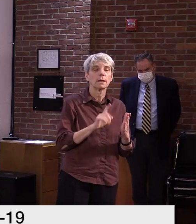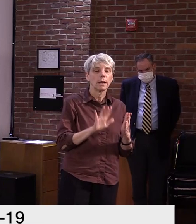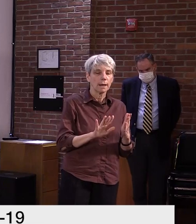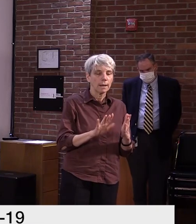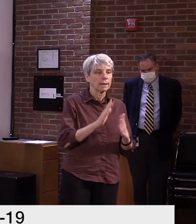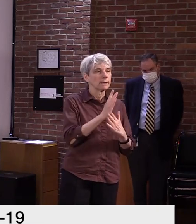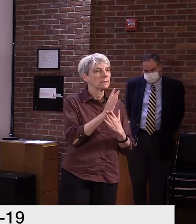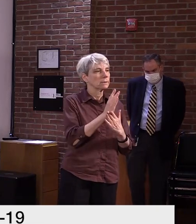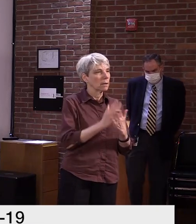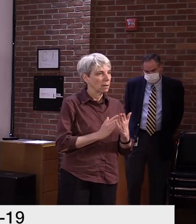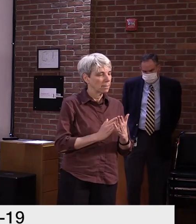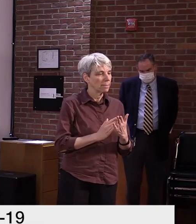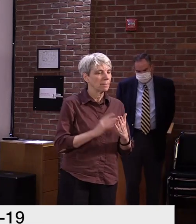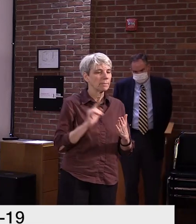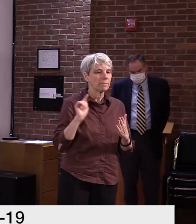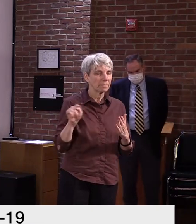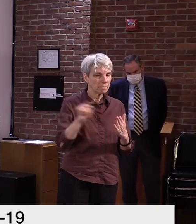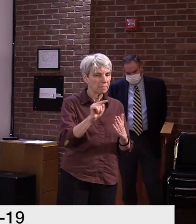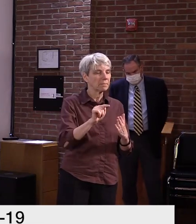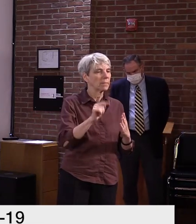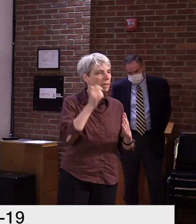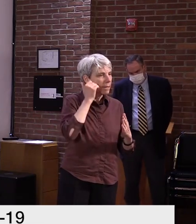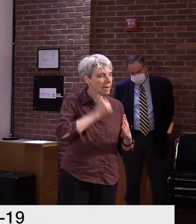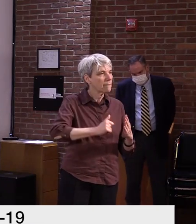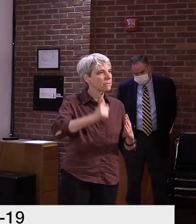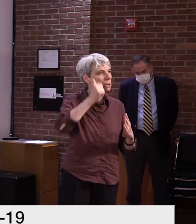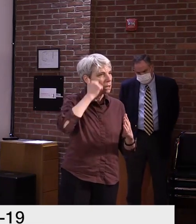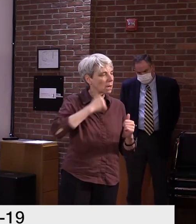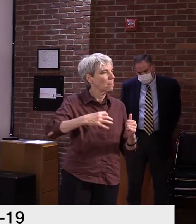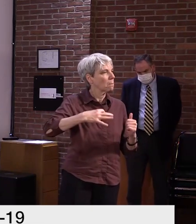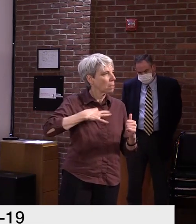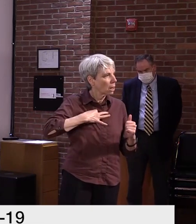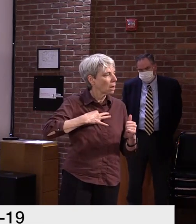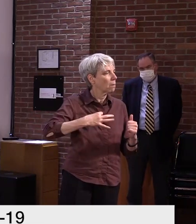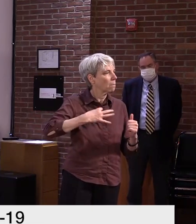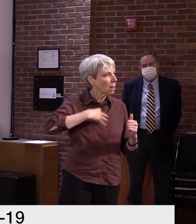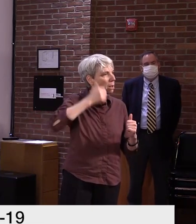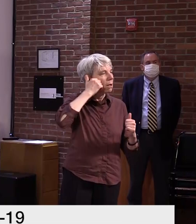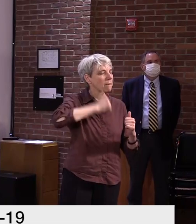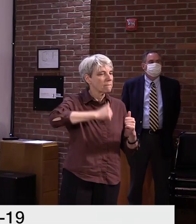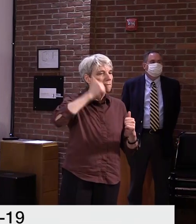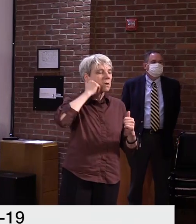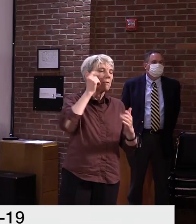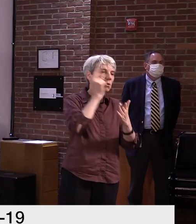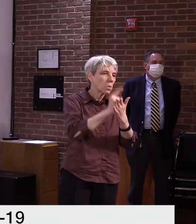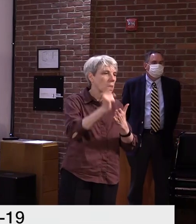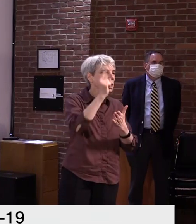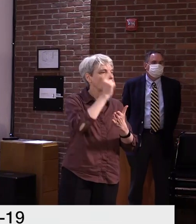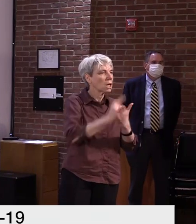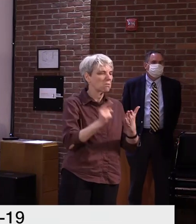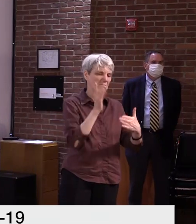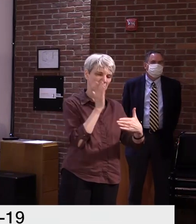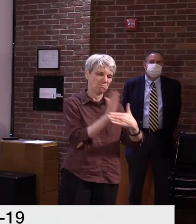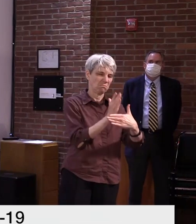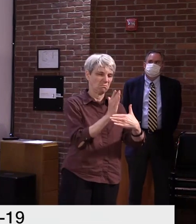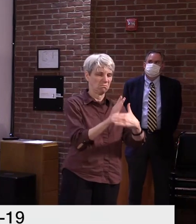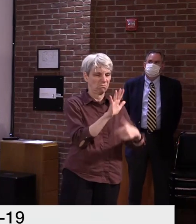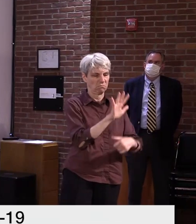consistent amount pretty much every day and every week. And it averages somewhere around 300